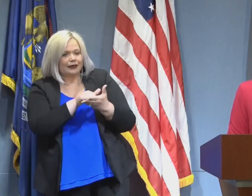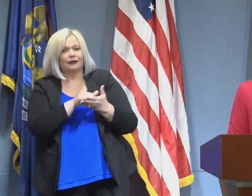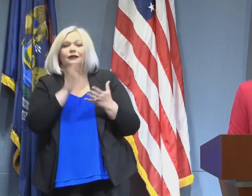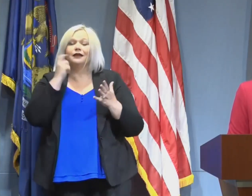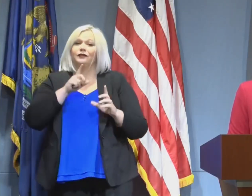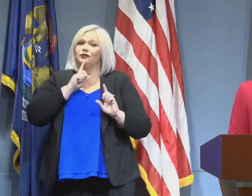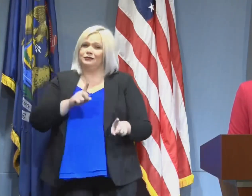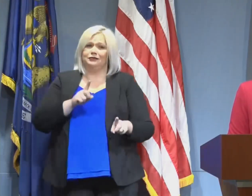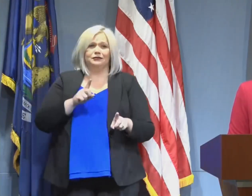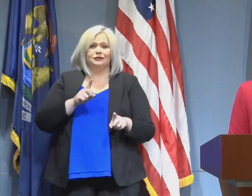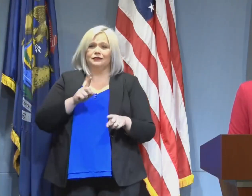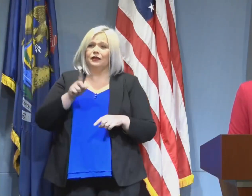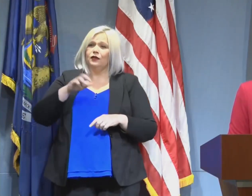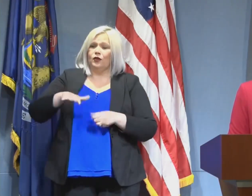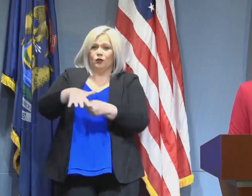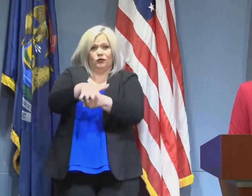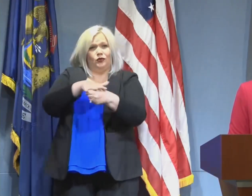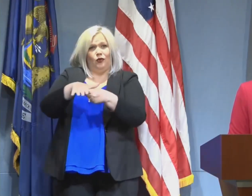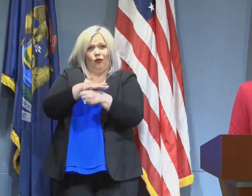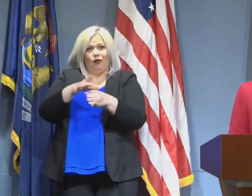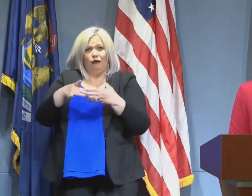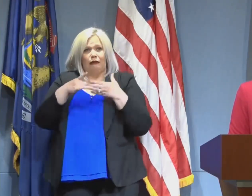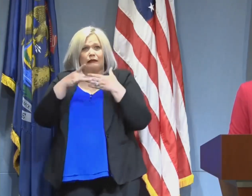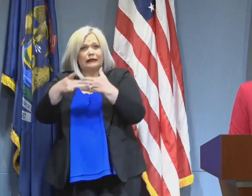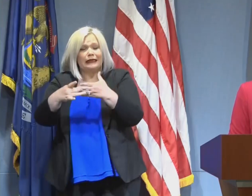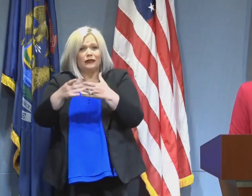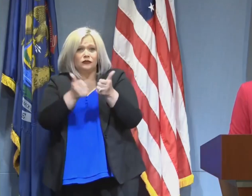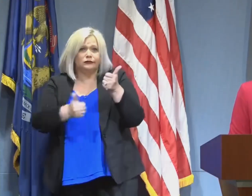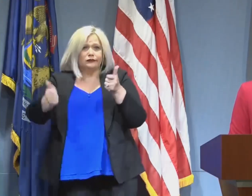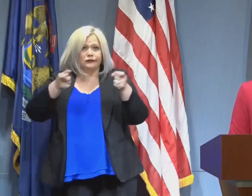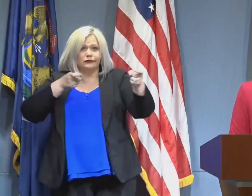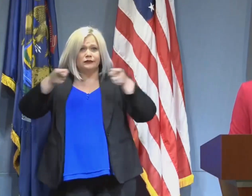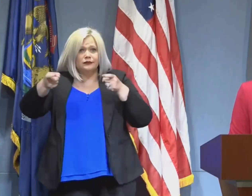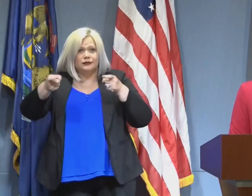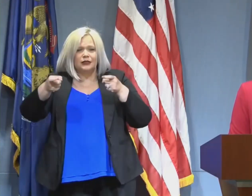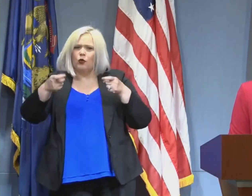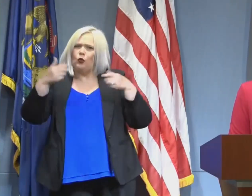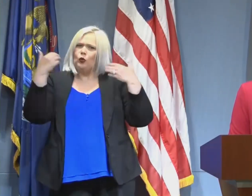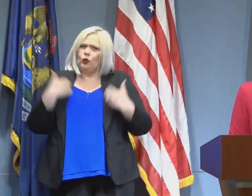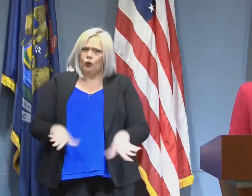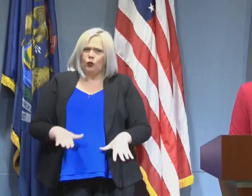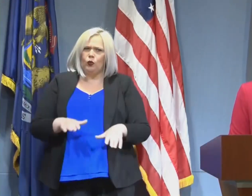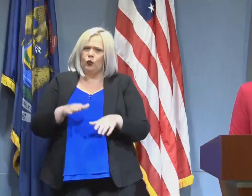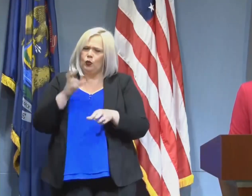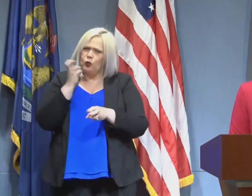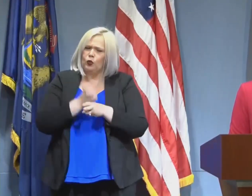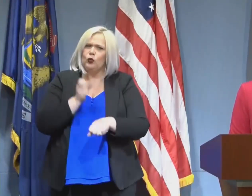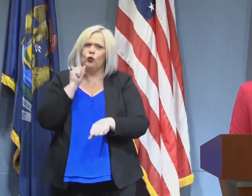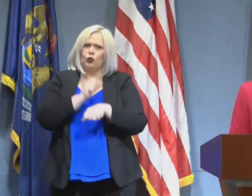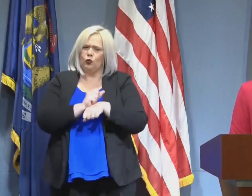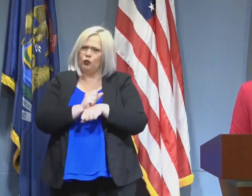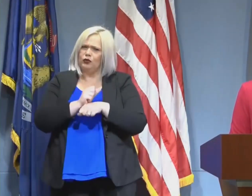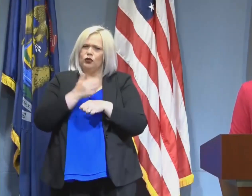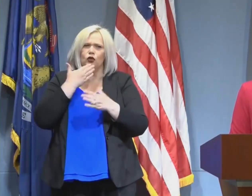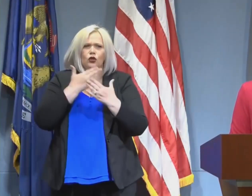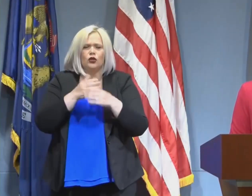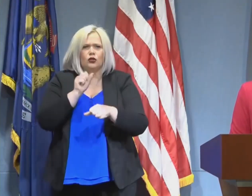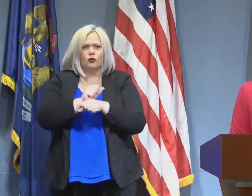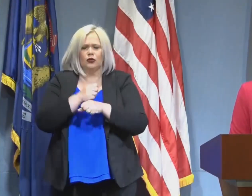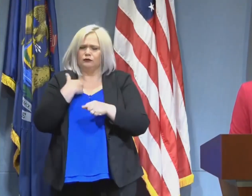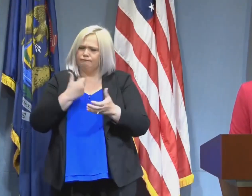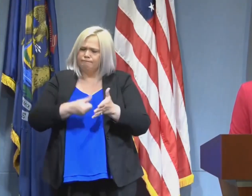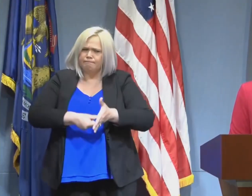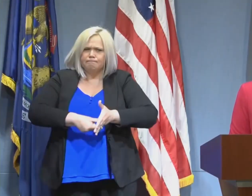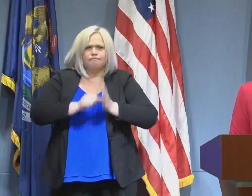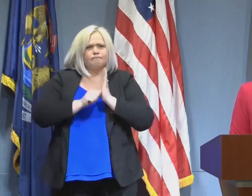state we've got local emergency operation centers and I've been so impressed